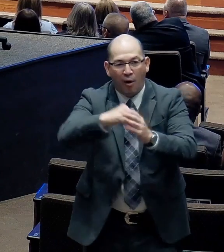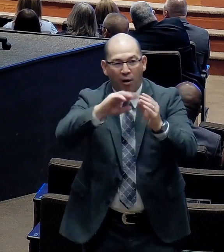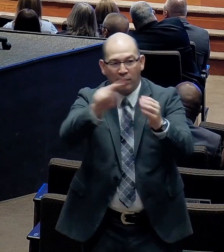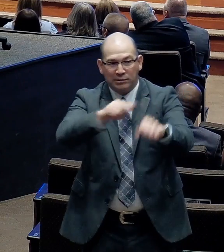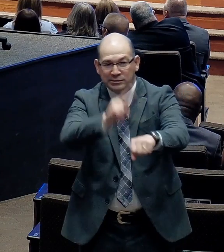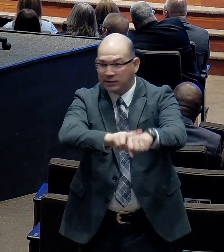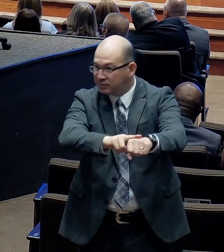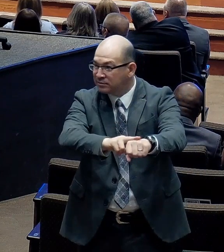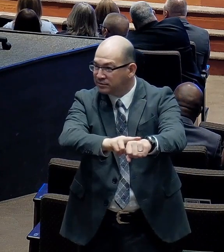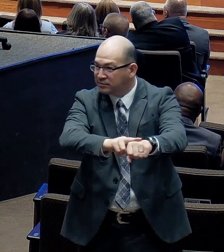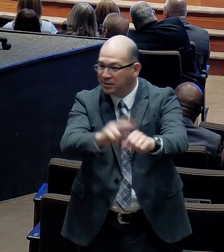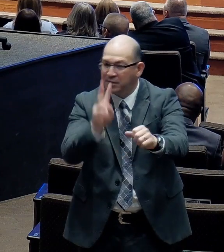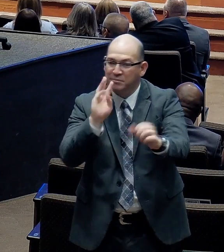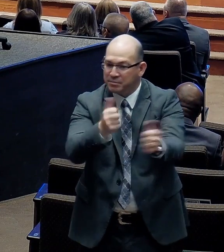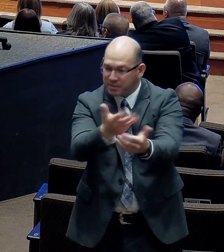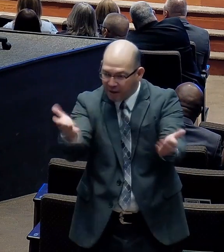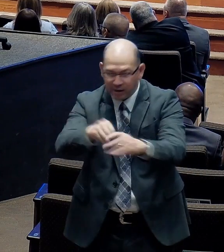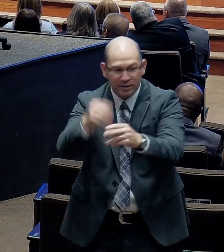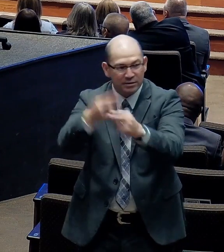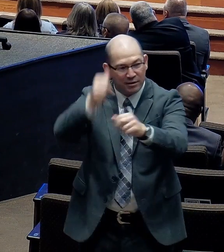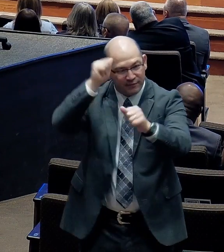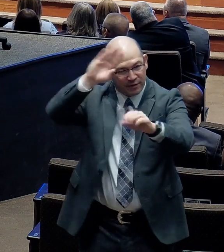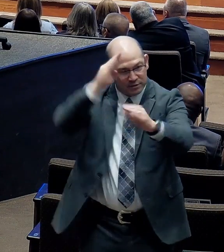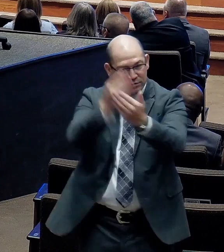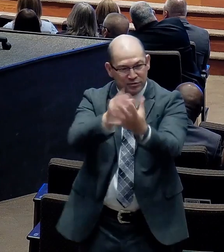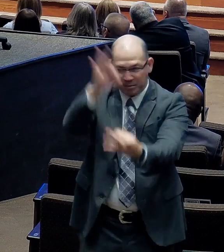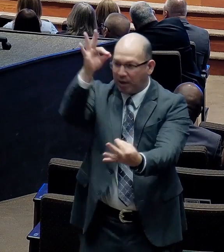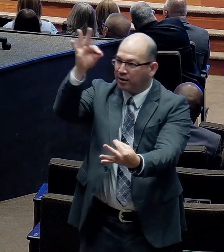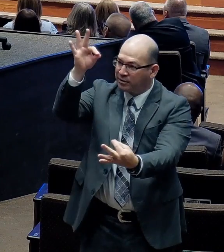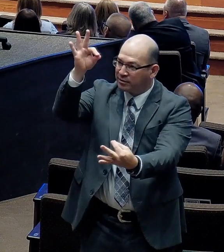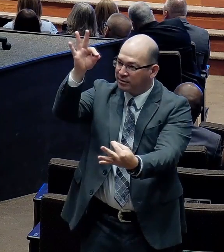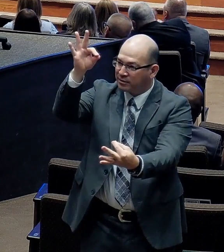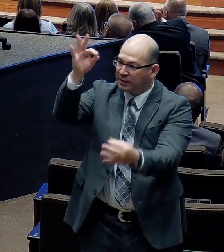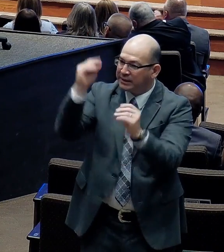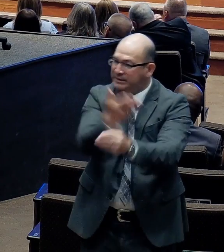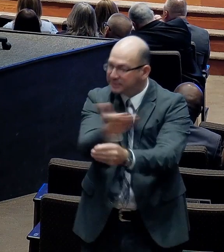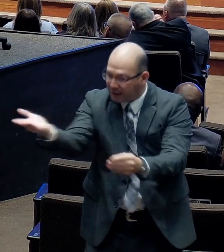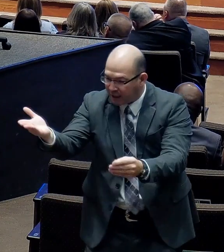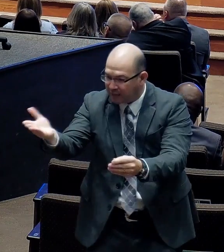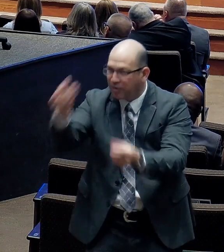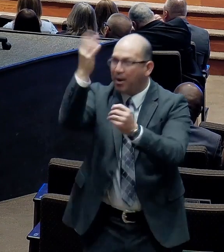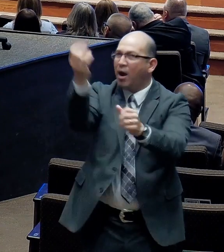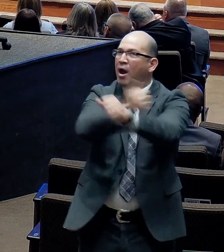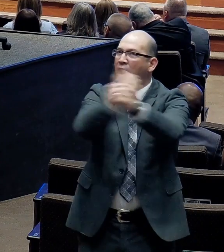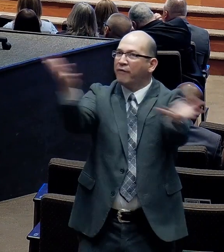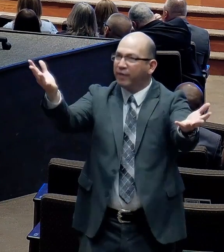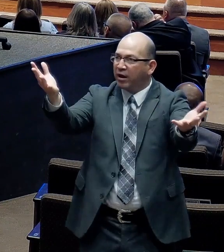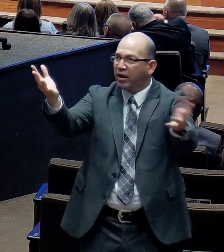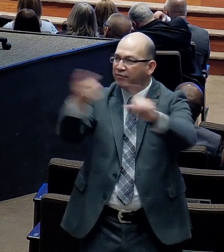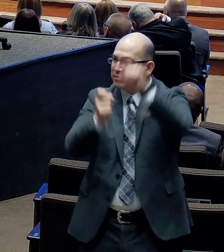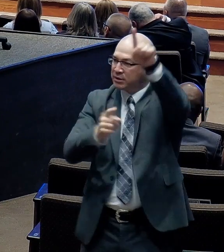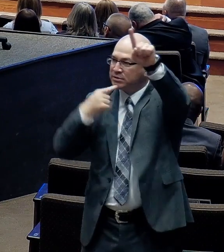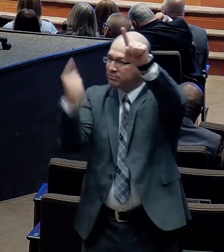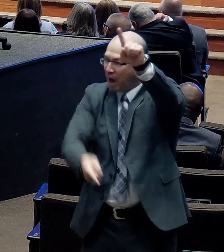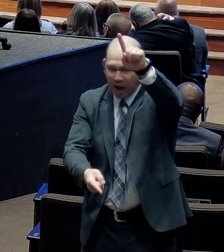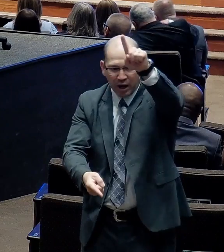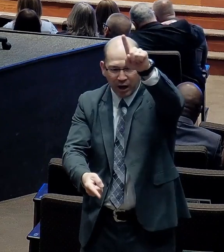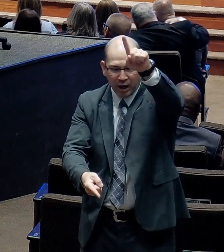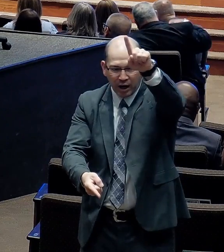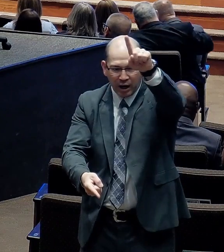Baptizing them in the name of the Father. The Son. The Holy. Teaching them to observe all things. Whatsoever I've commanded you. And Lord I'm with you always. Even to the end